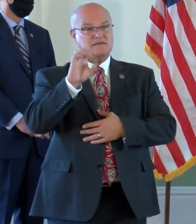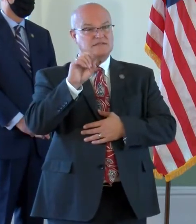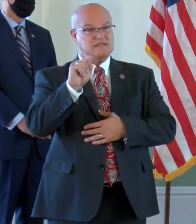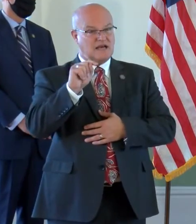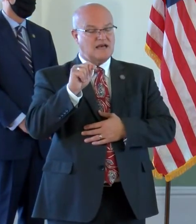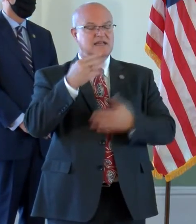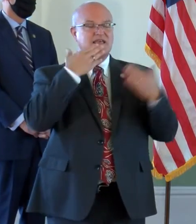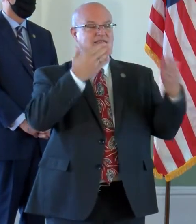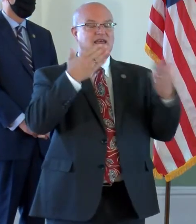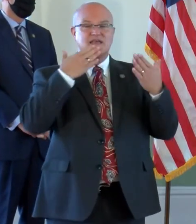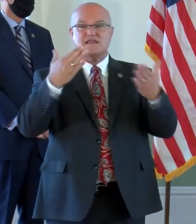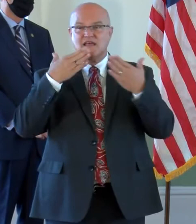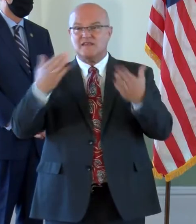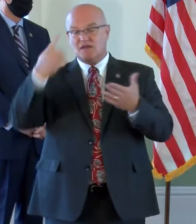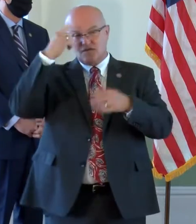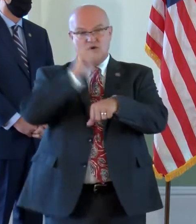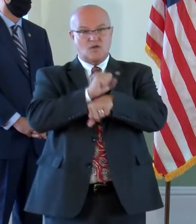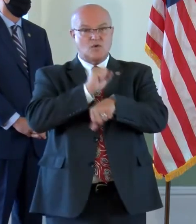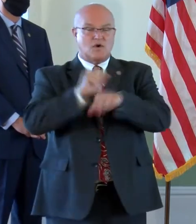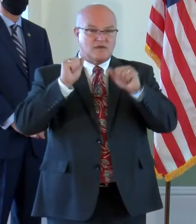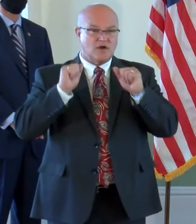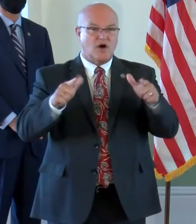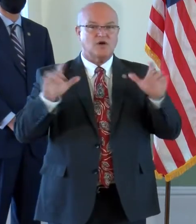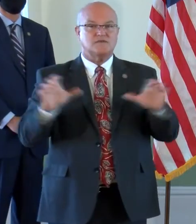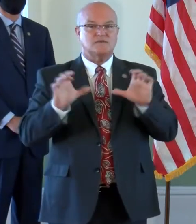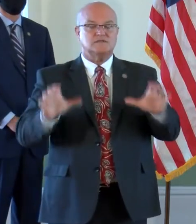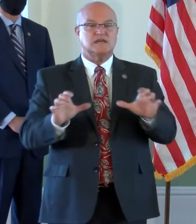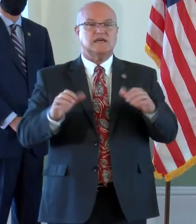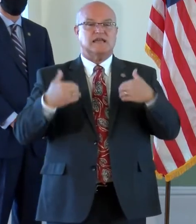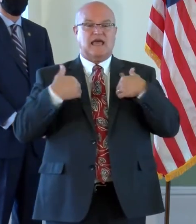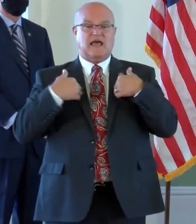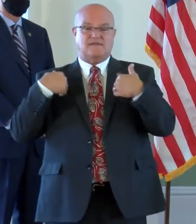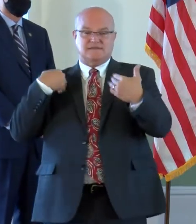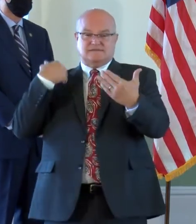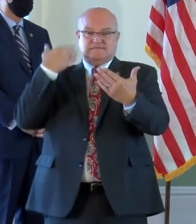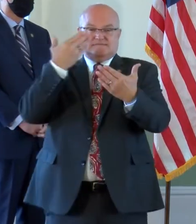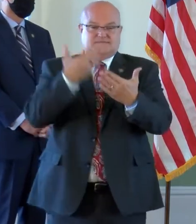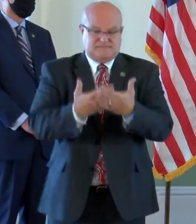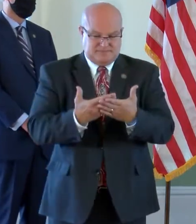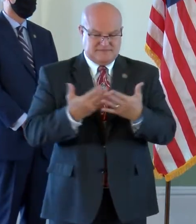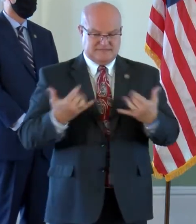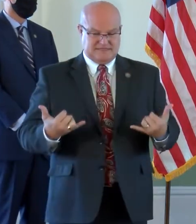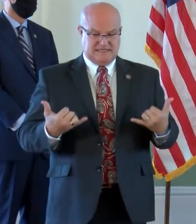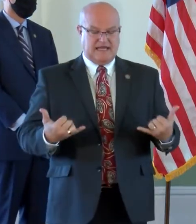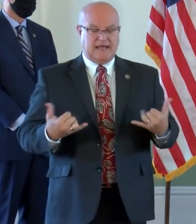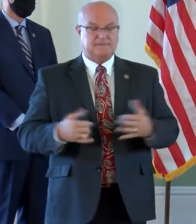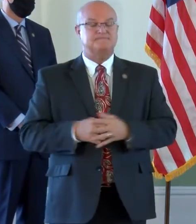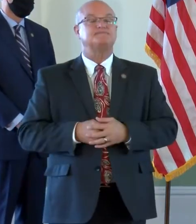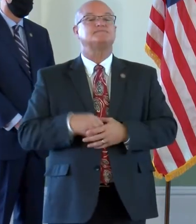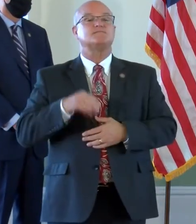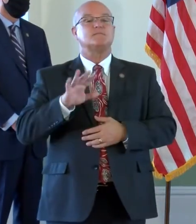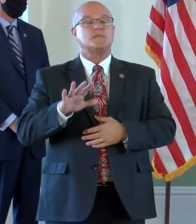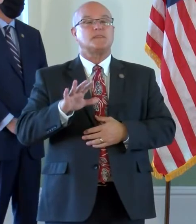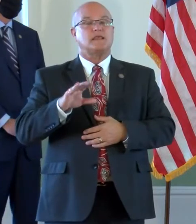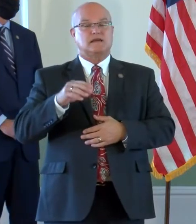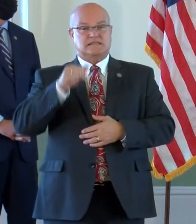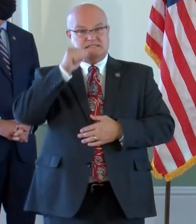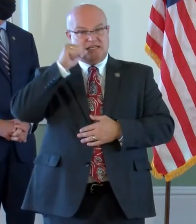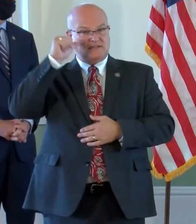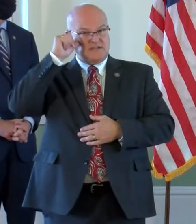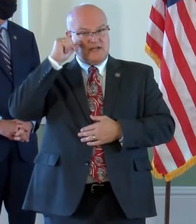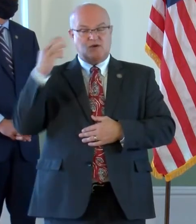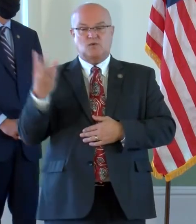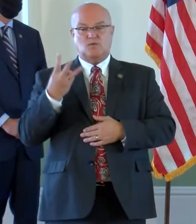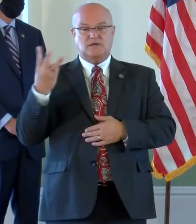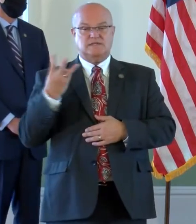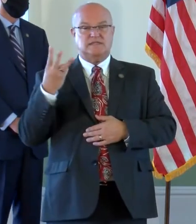thank each of you for the work that all of you have done to get us here today. On yesterday, Wednesday, November 11th,